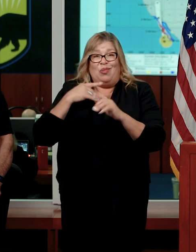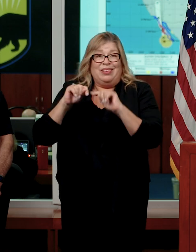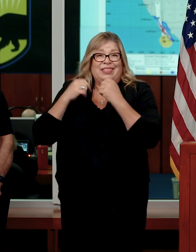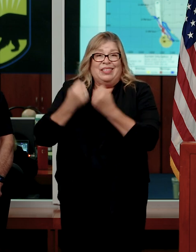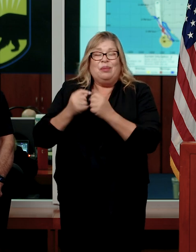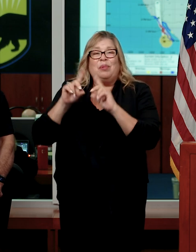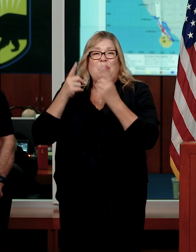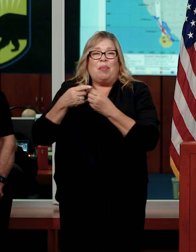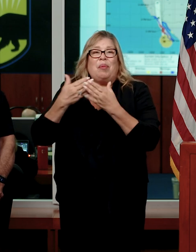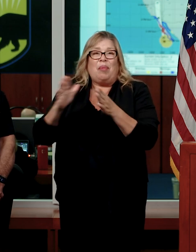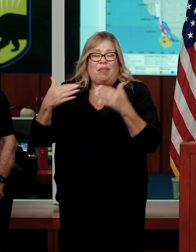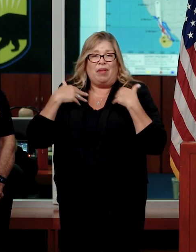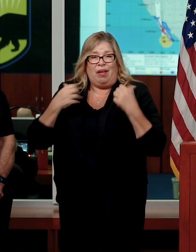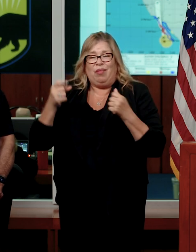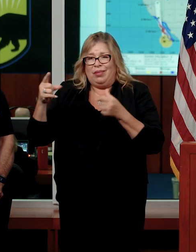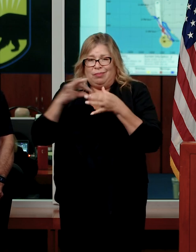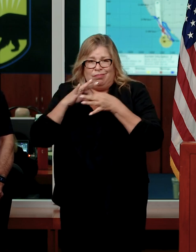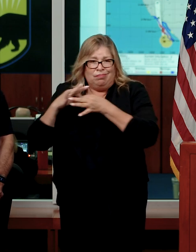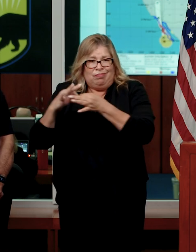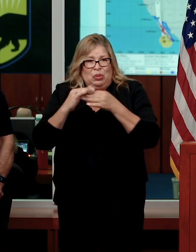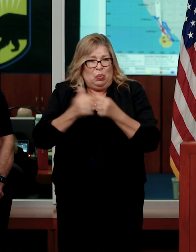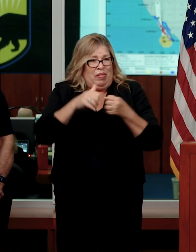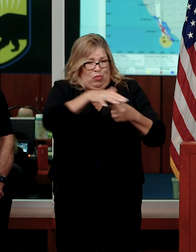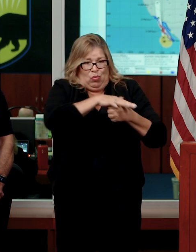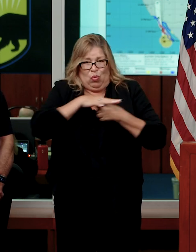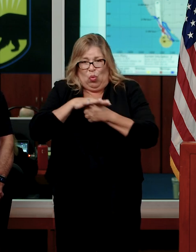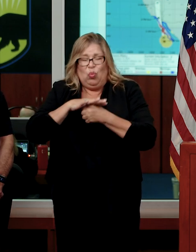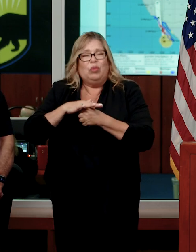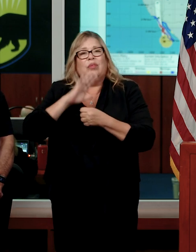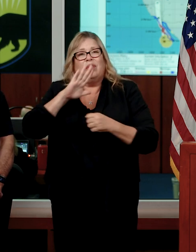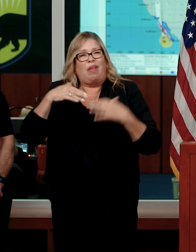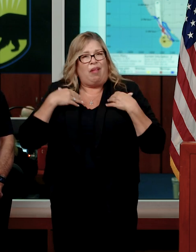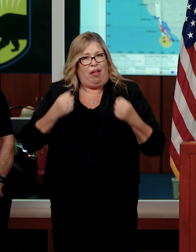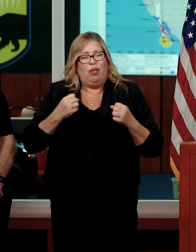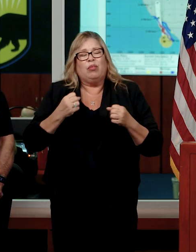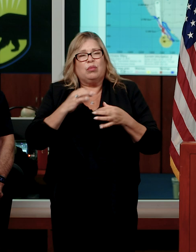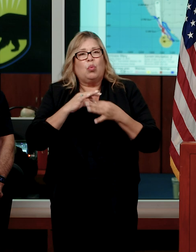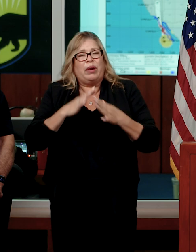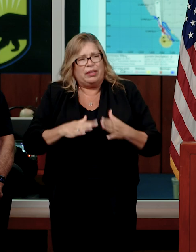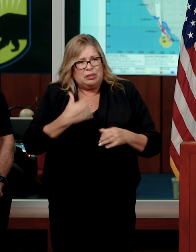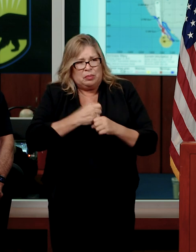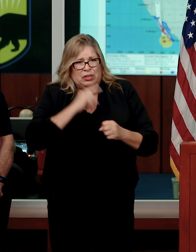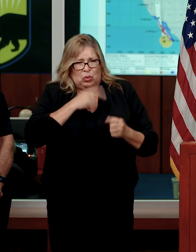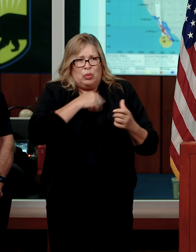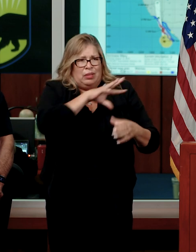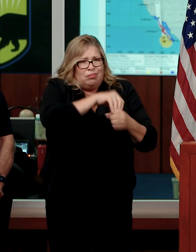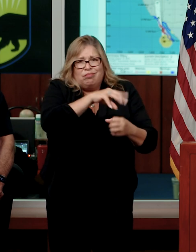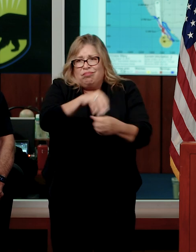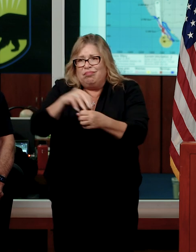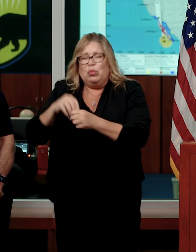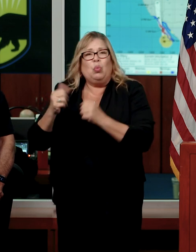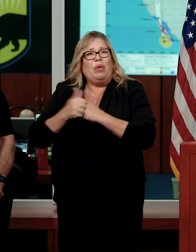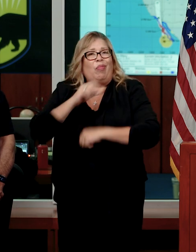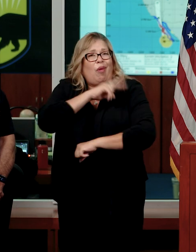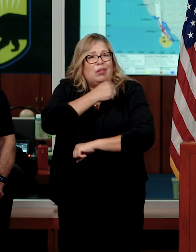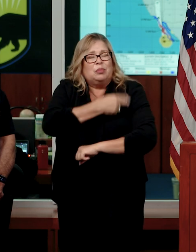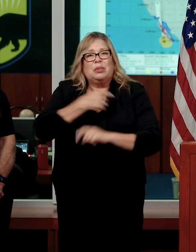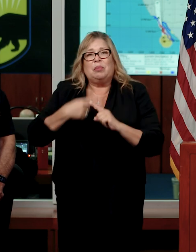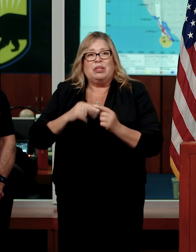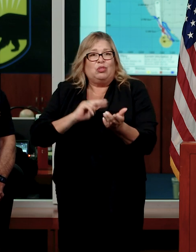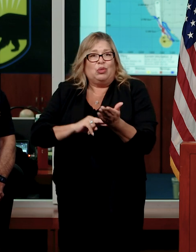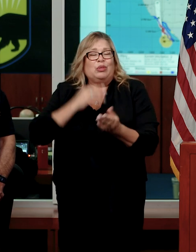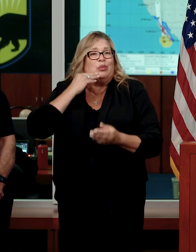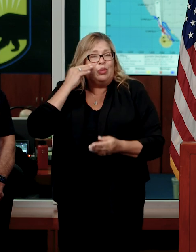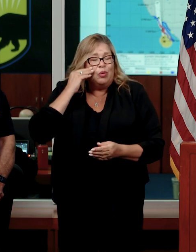regional medical health disaster coordinators and proactively engaging with all health facilities, including hospitals and nursing homes,